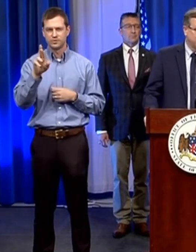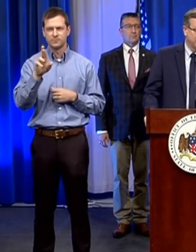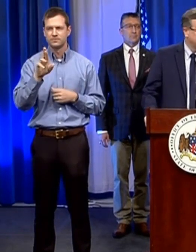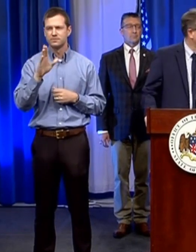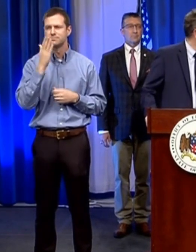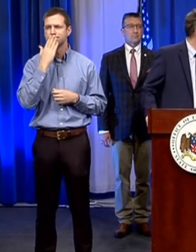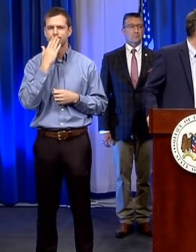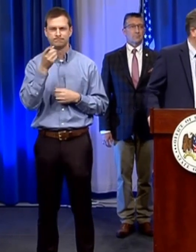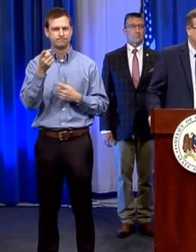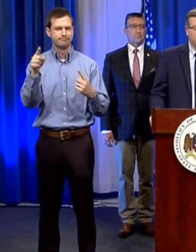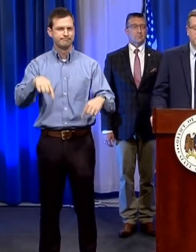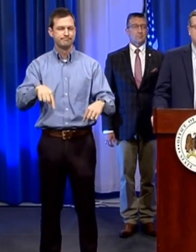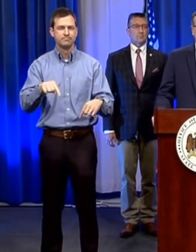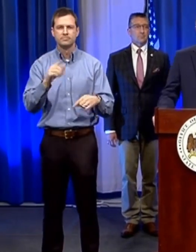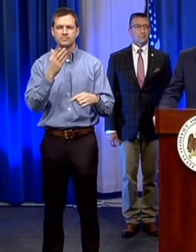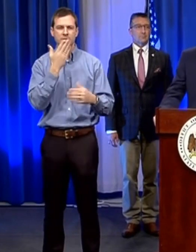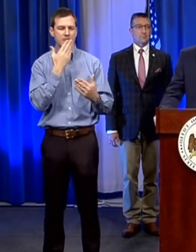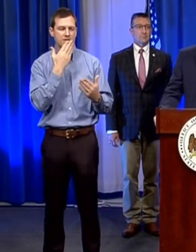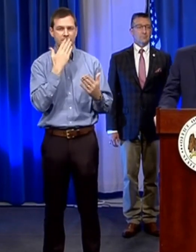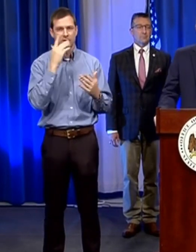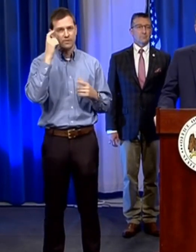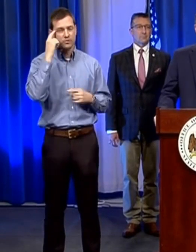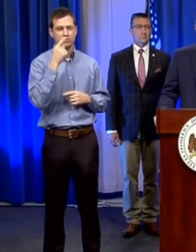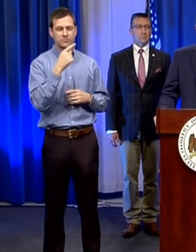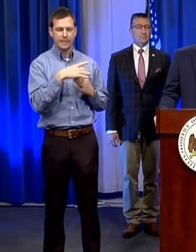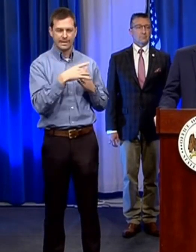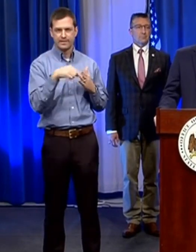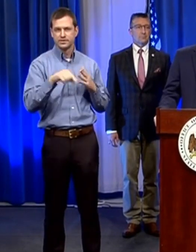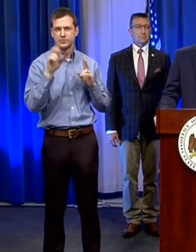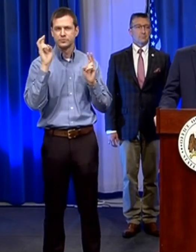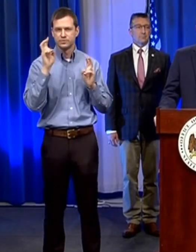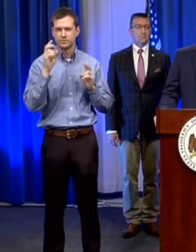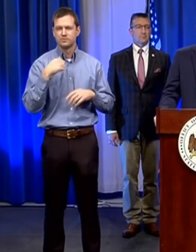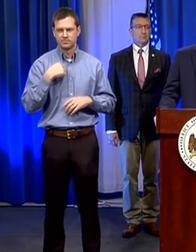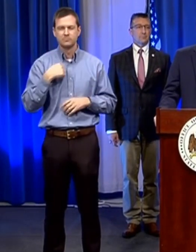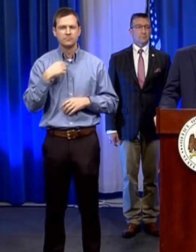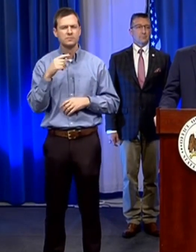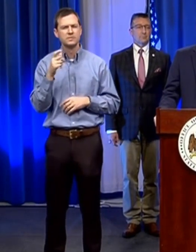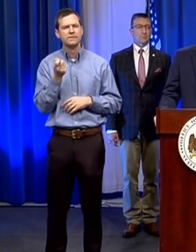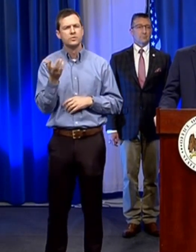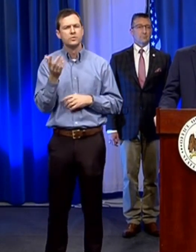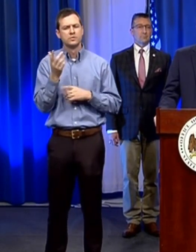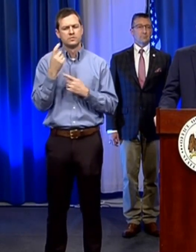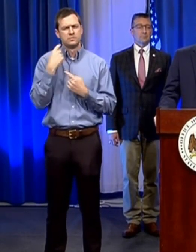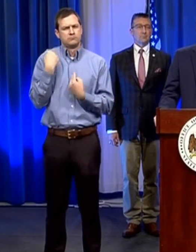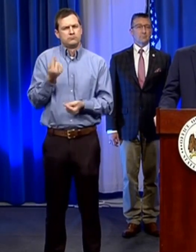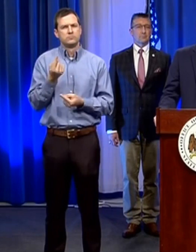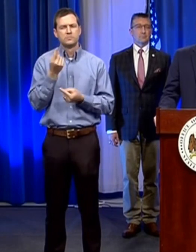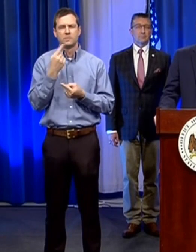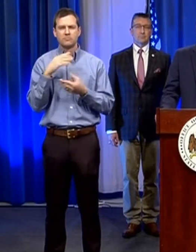to governor ivy for your leadership on this issue i've spoken to you a few times from this position over the past few days